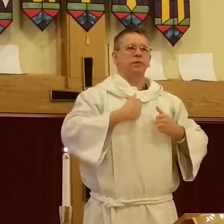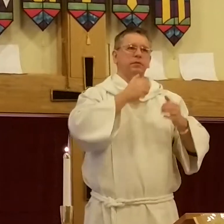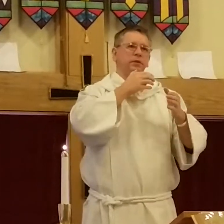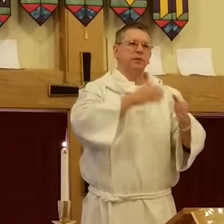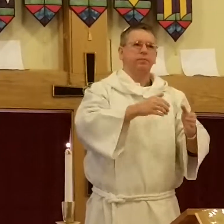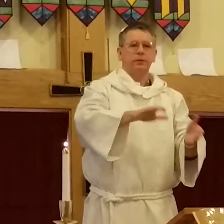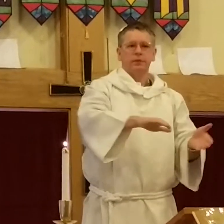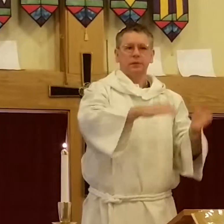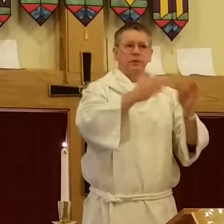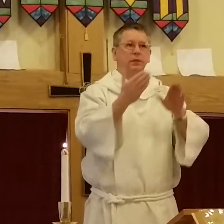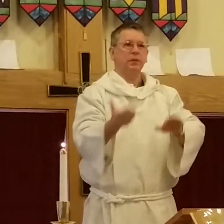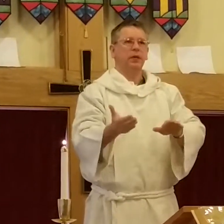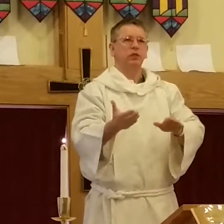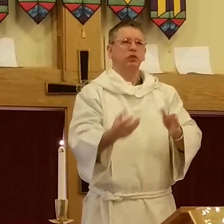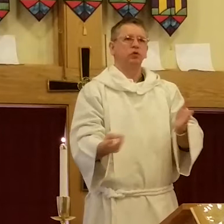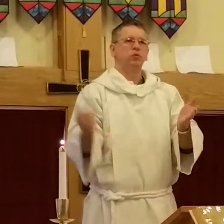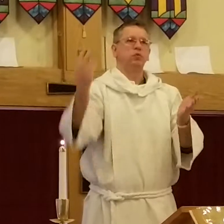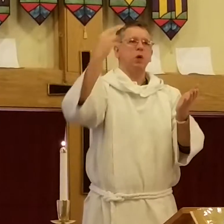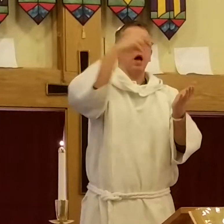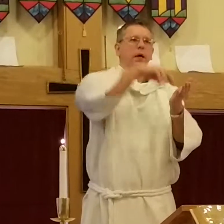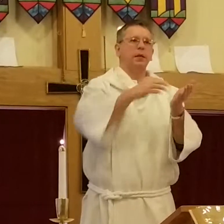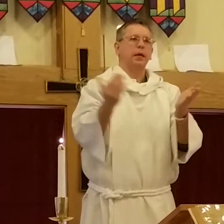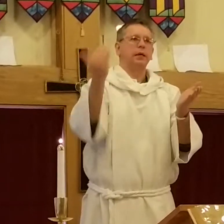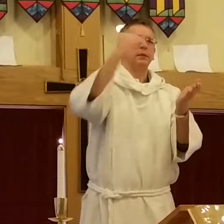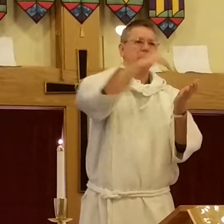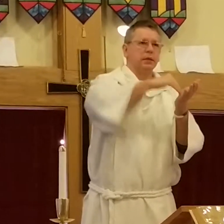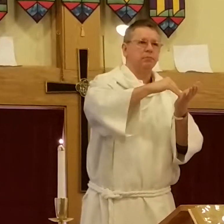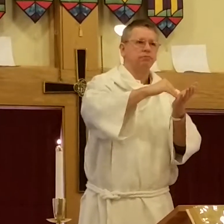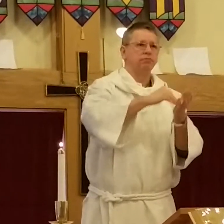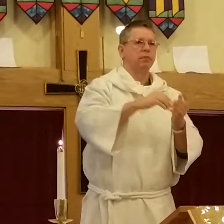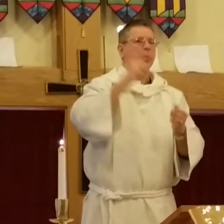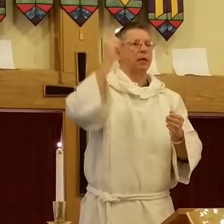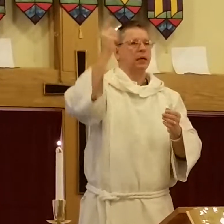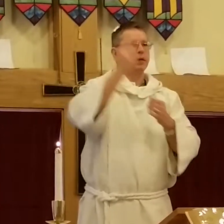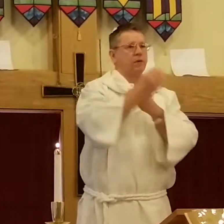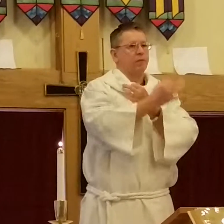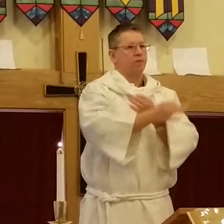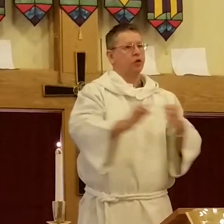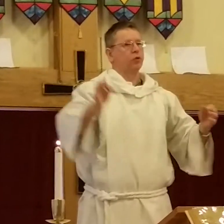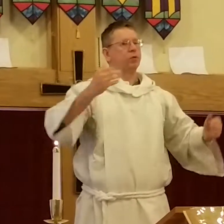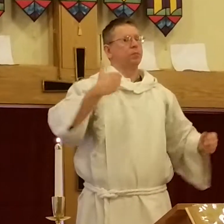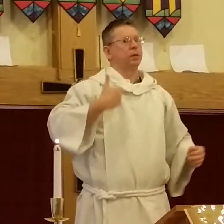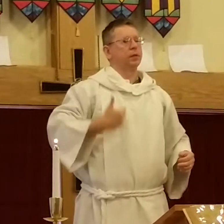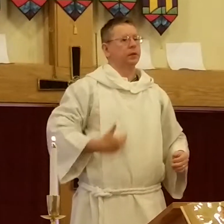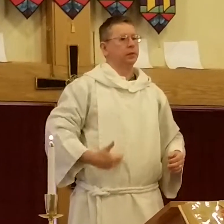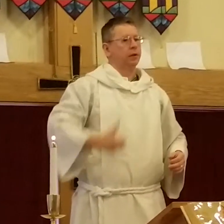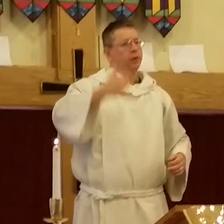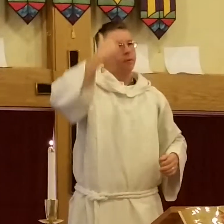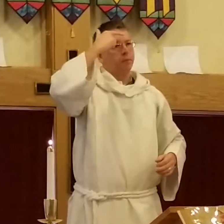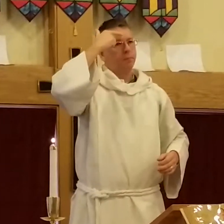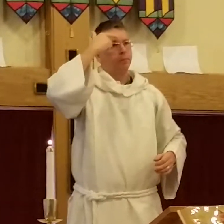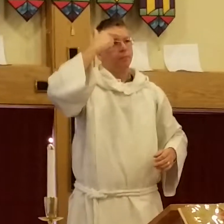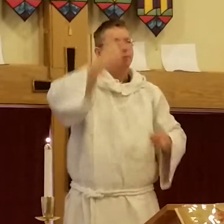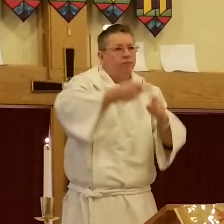and suffered and died and rises again. He frees me from sin,